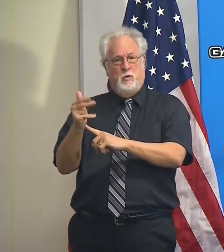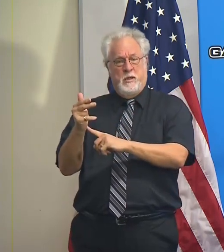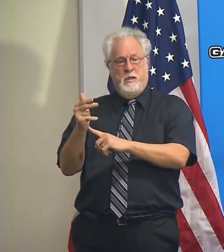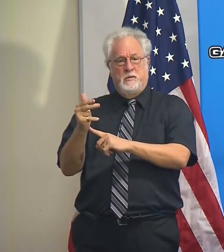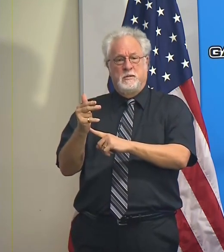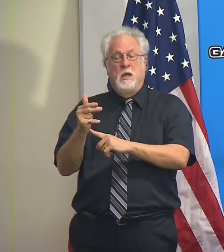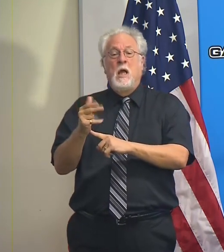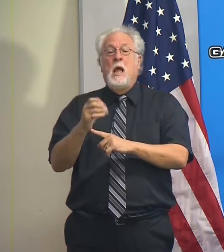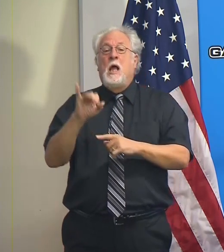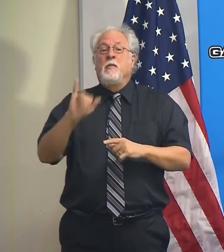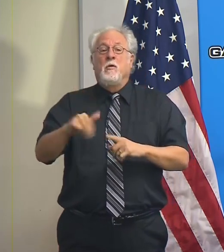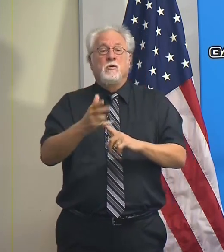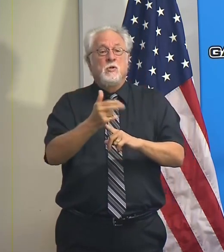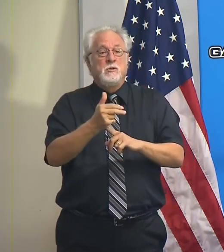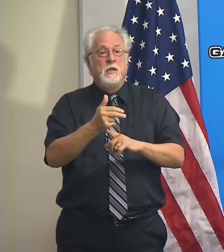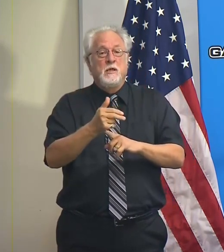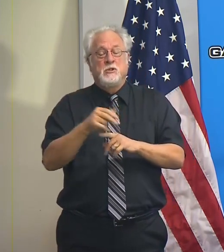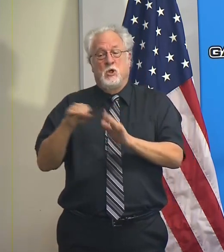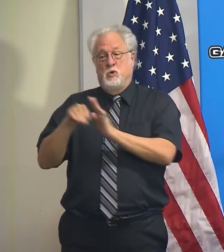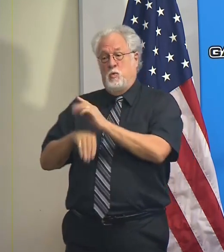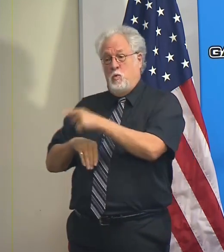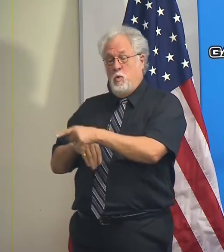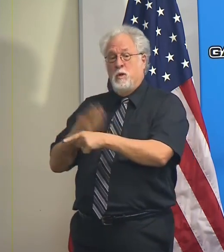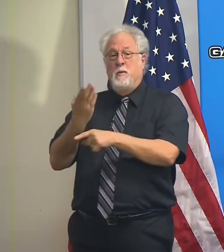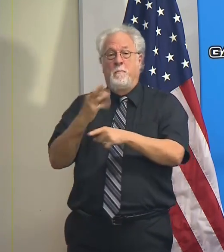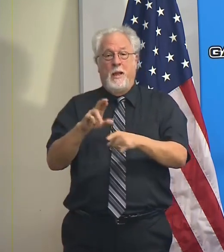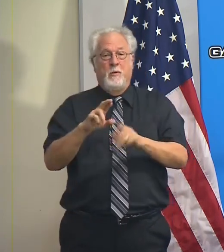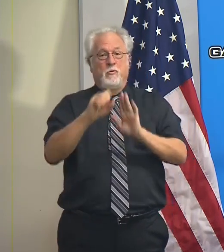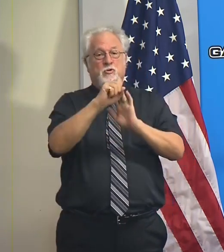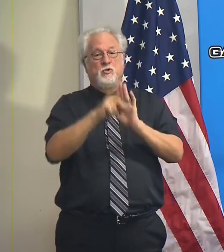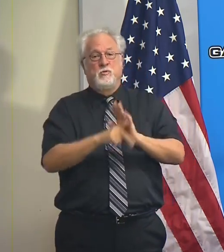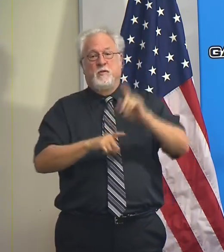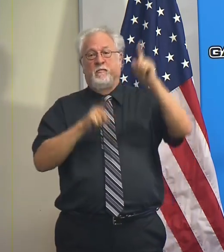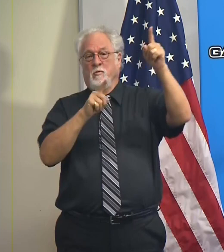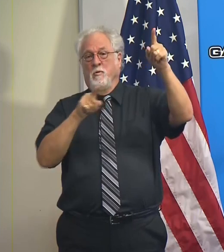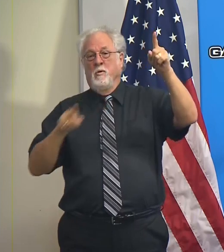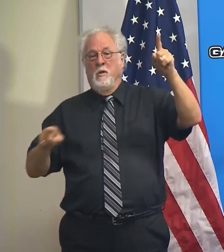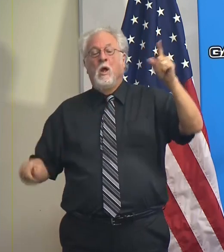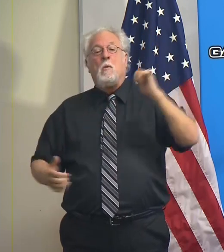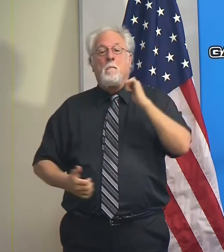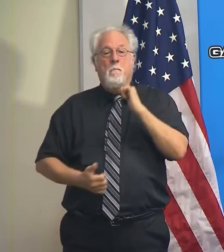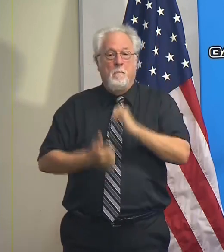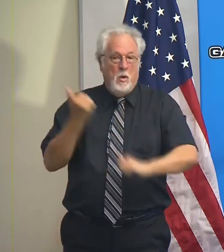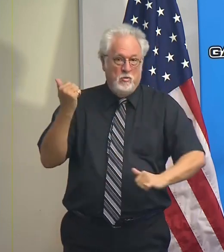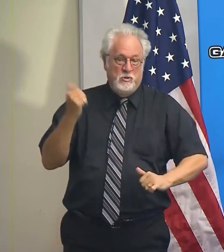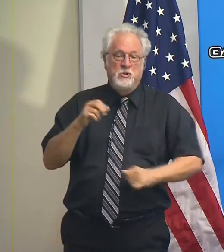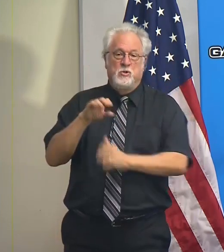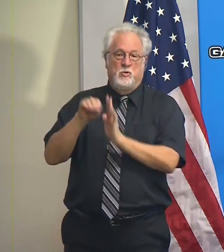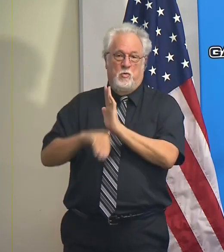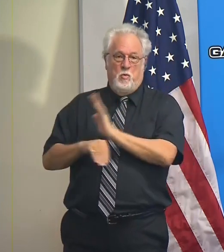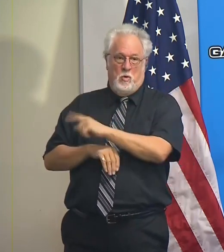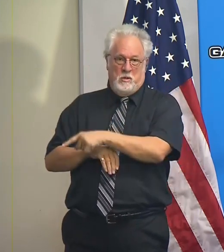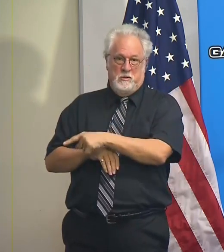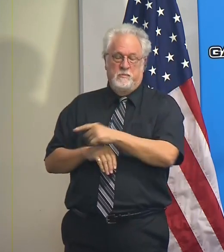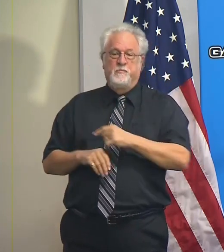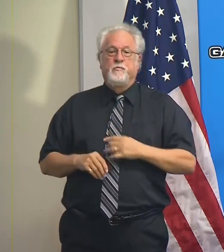and those hotels are in the New Orleans, Baton Rouge, and Shreveport areas, with the vast majority being in New Orleans.